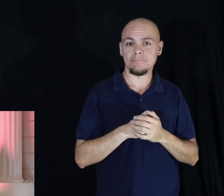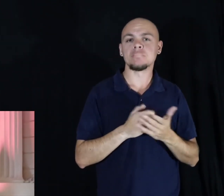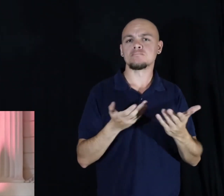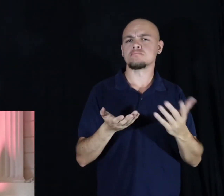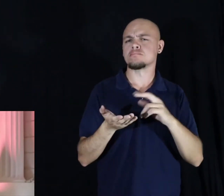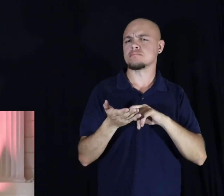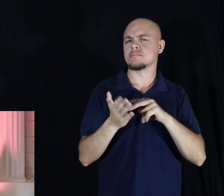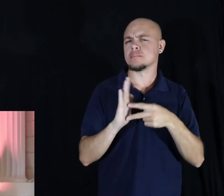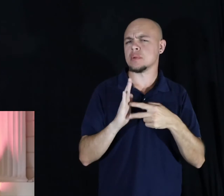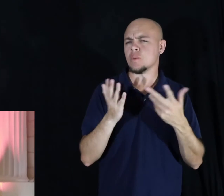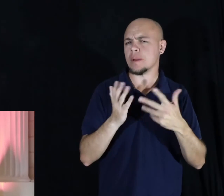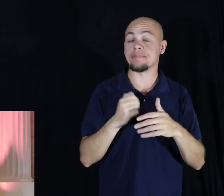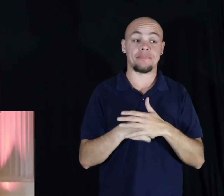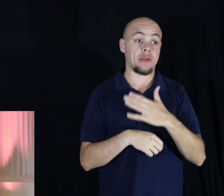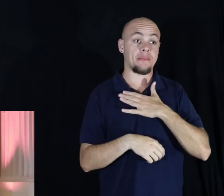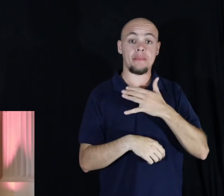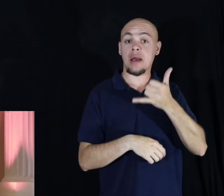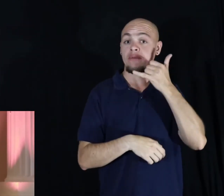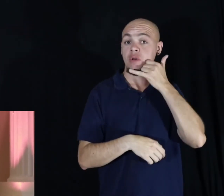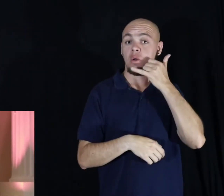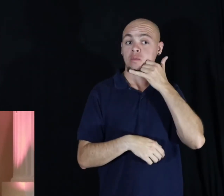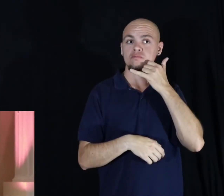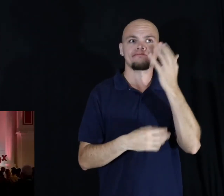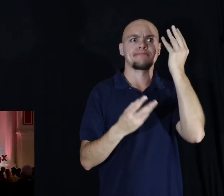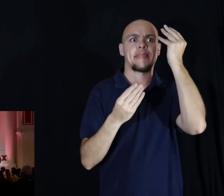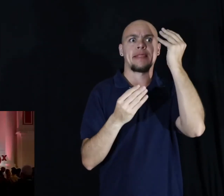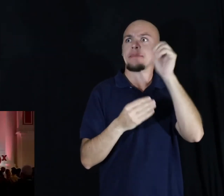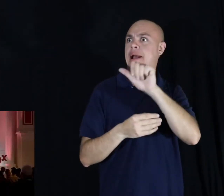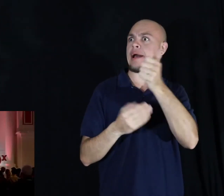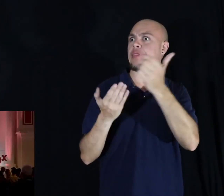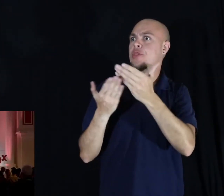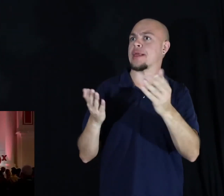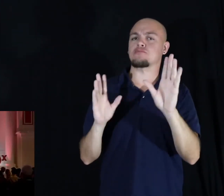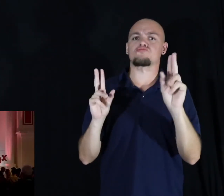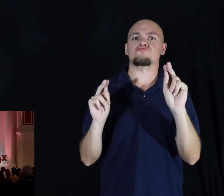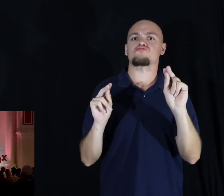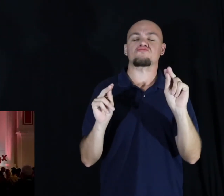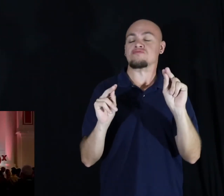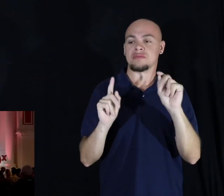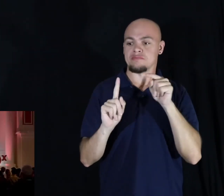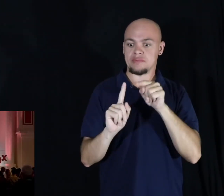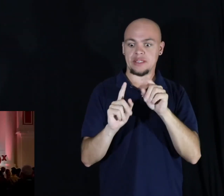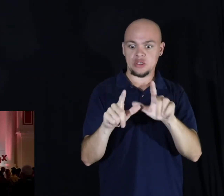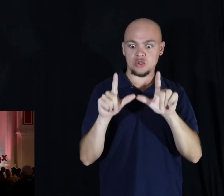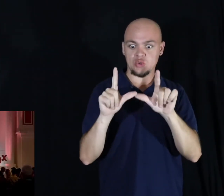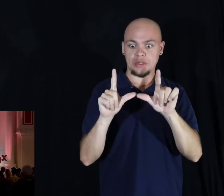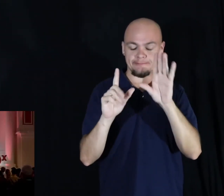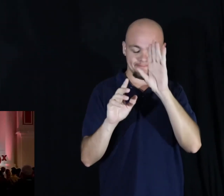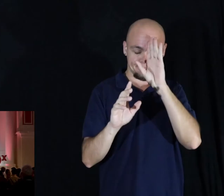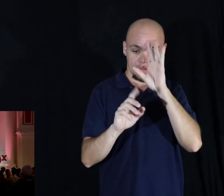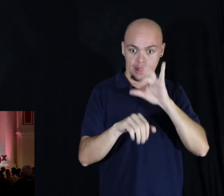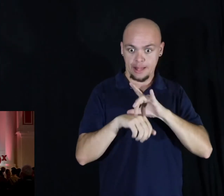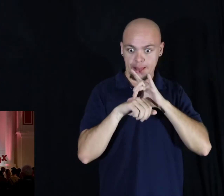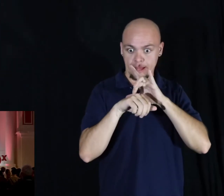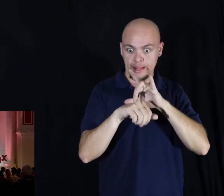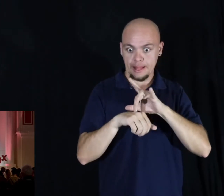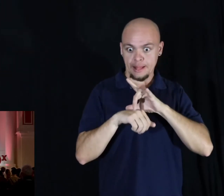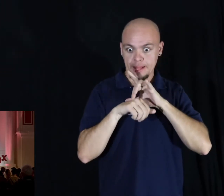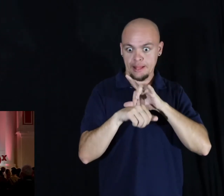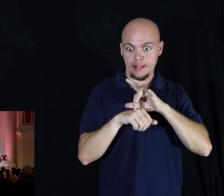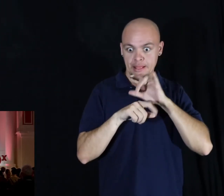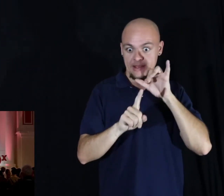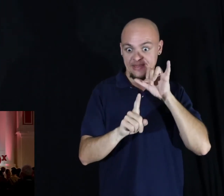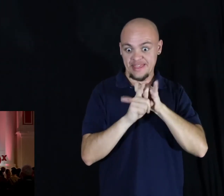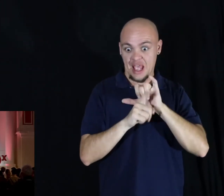my phone, it was as if I didn't have to think of anything else. I was fixated on the screen and that was all I was fixated on.